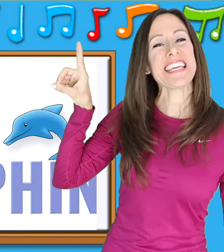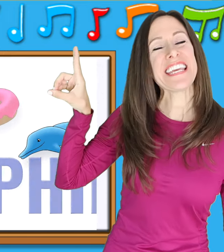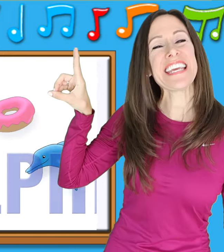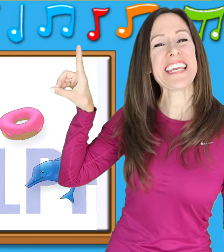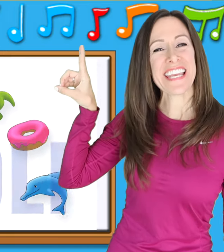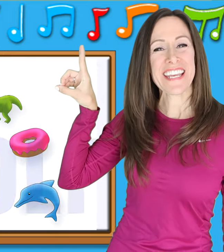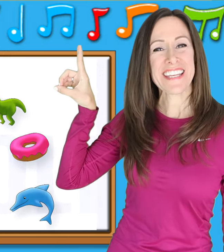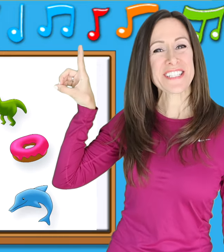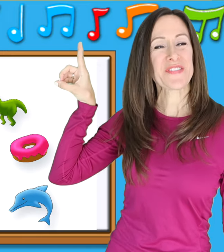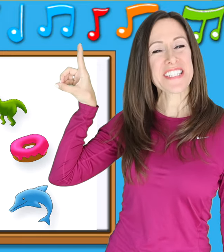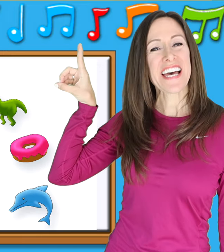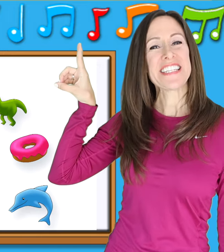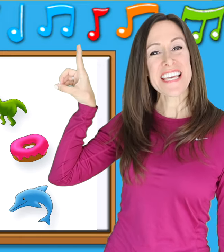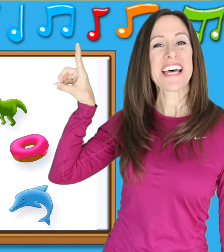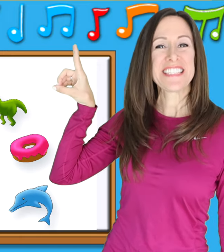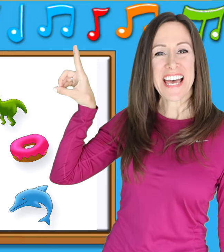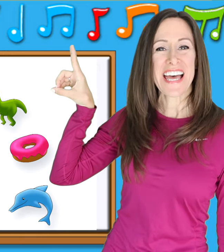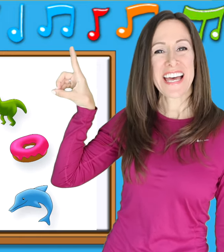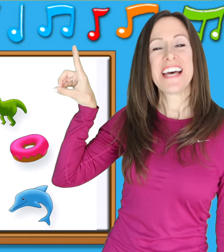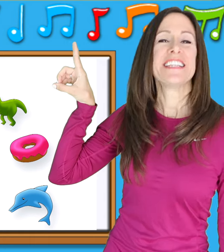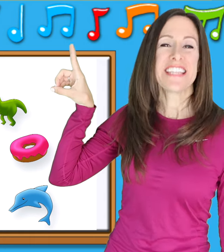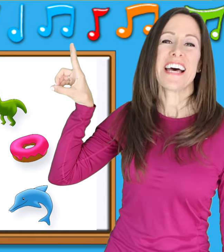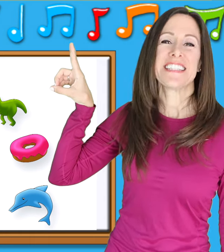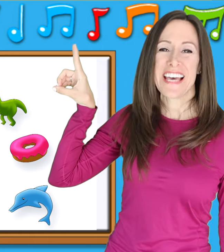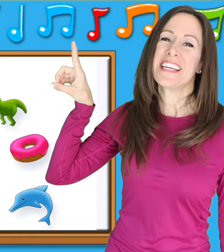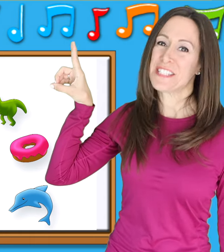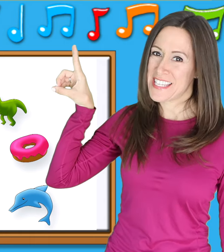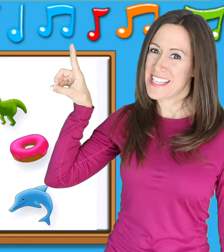is for d-d-d-d, d-d-d-d